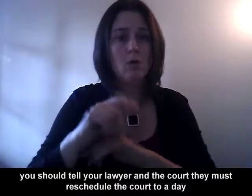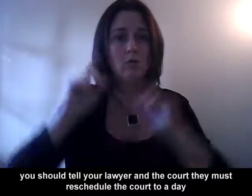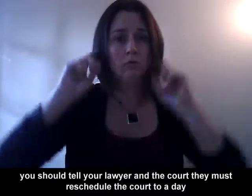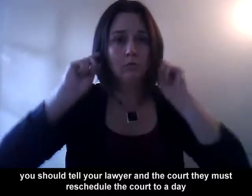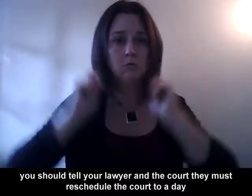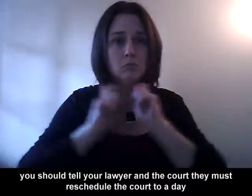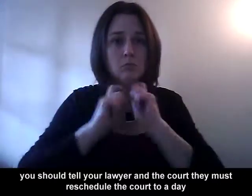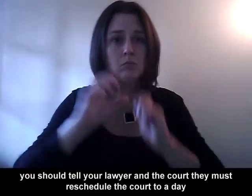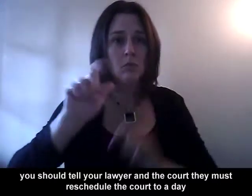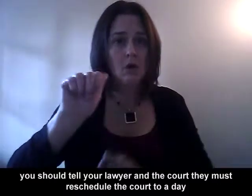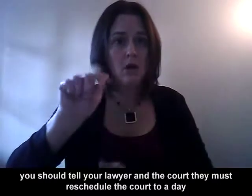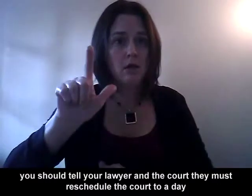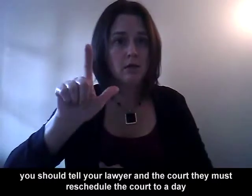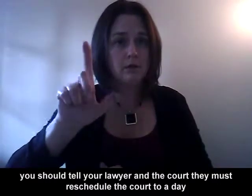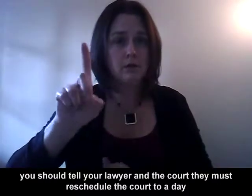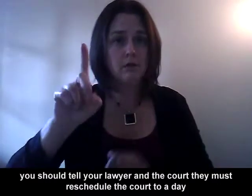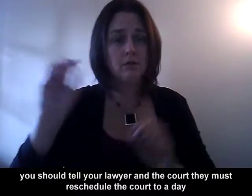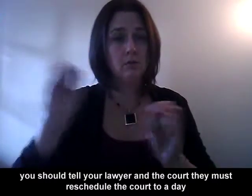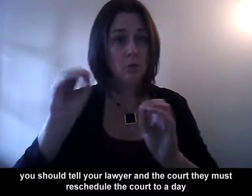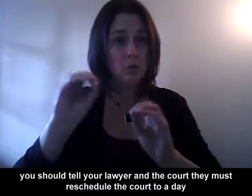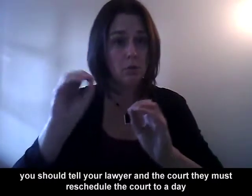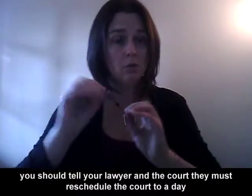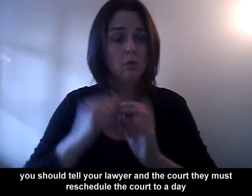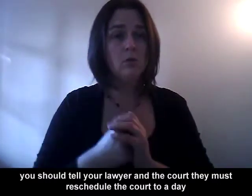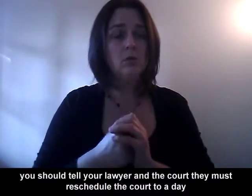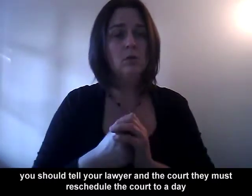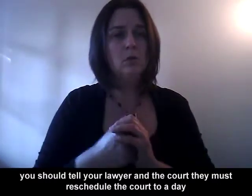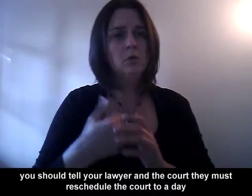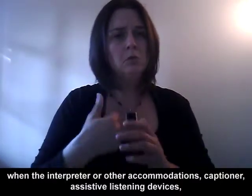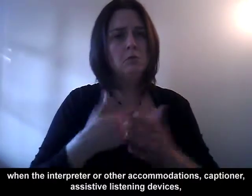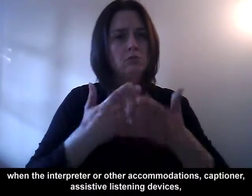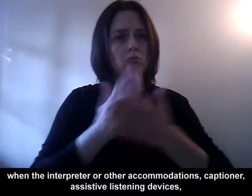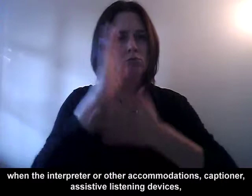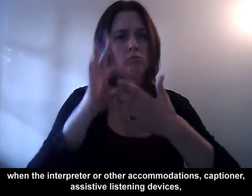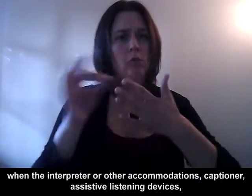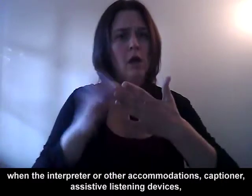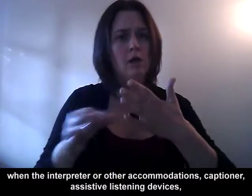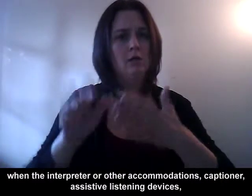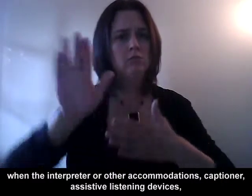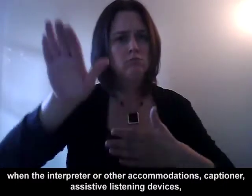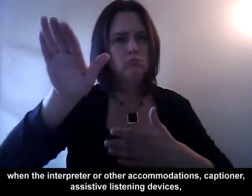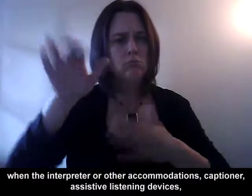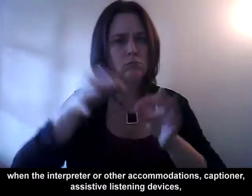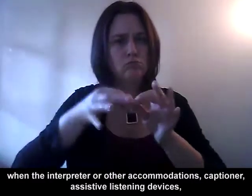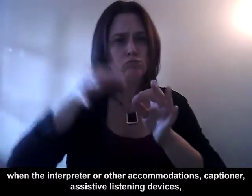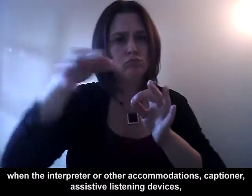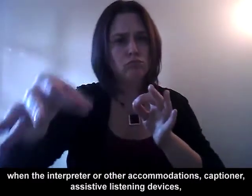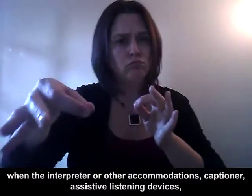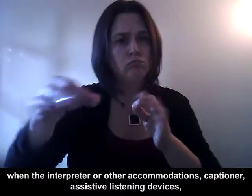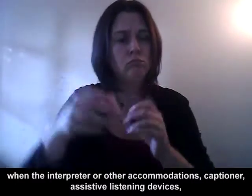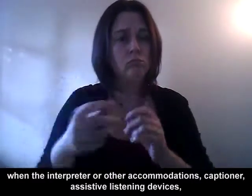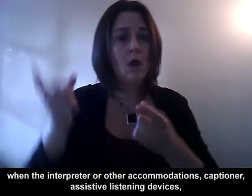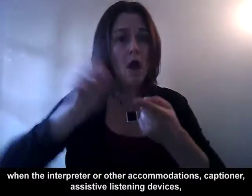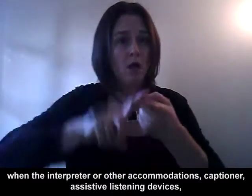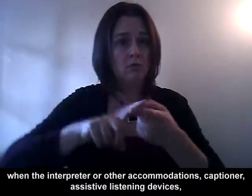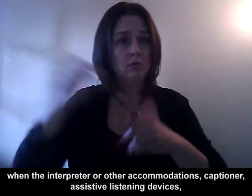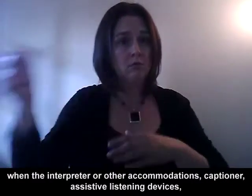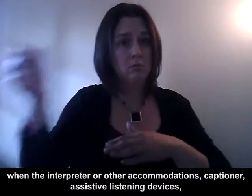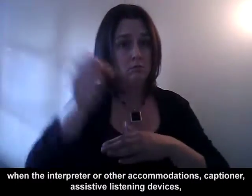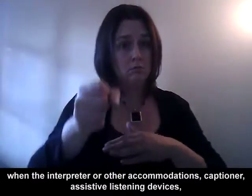they must reschedule the court to a day when the interpreter or other accommodations, captioner, assistive listening